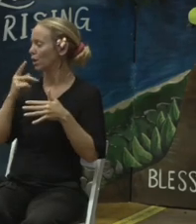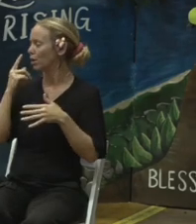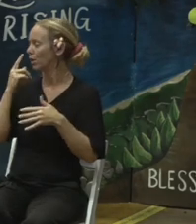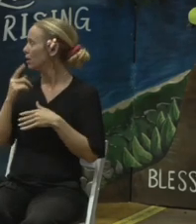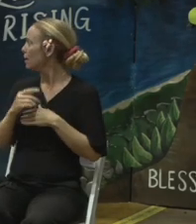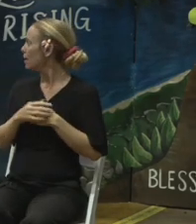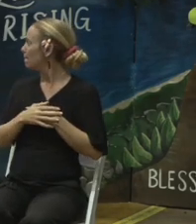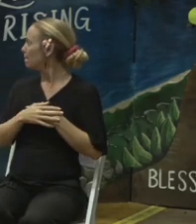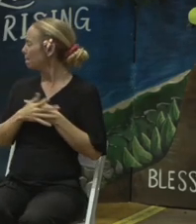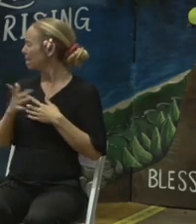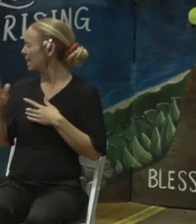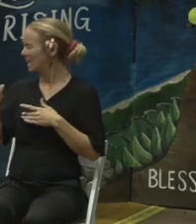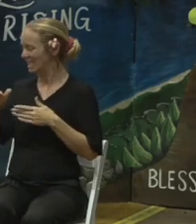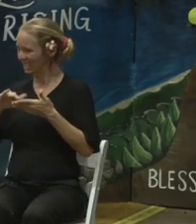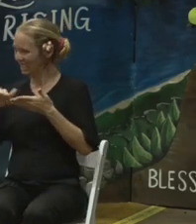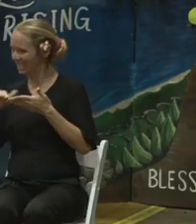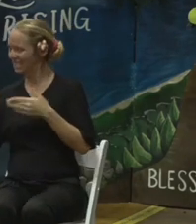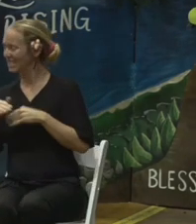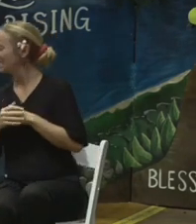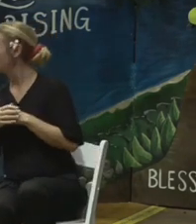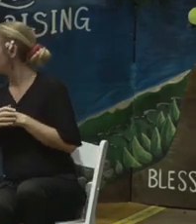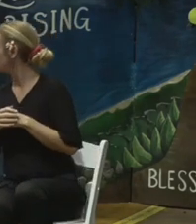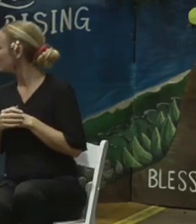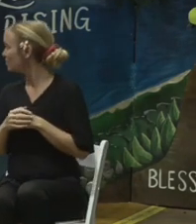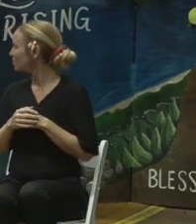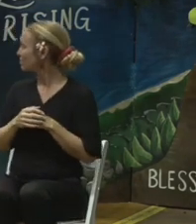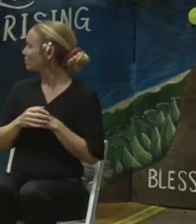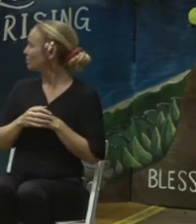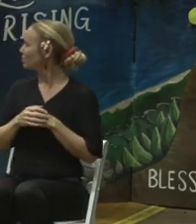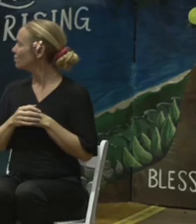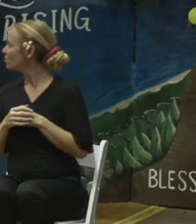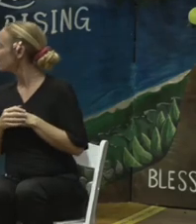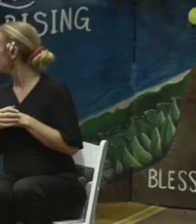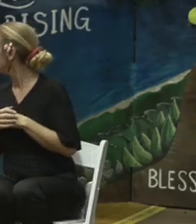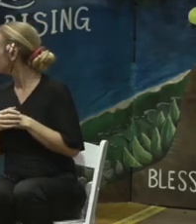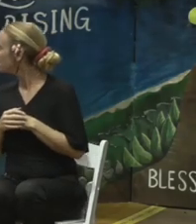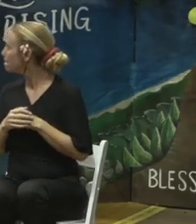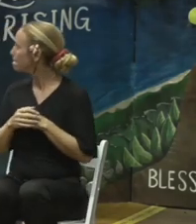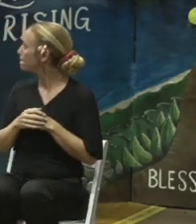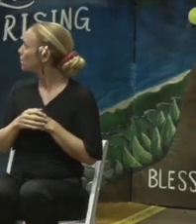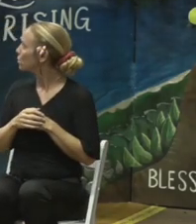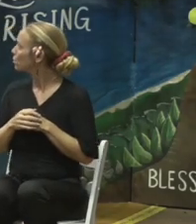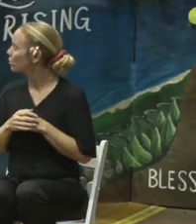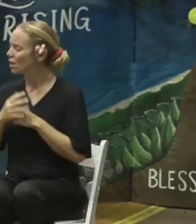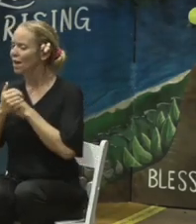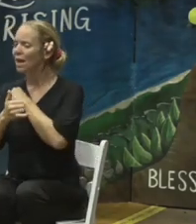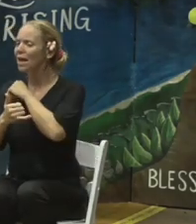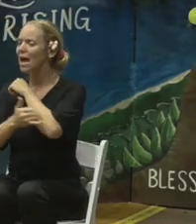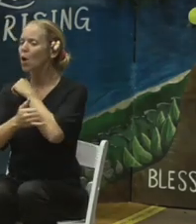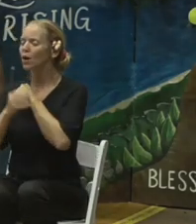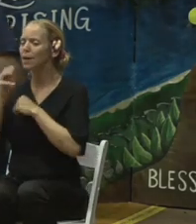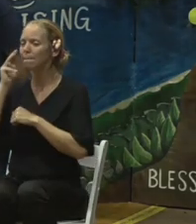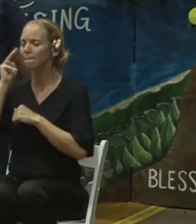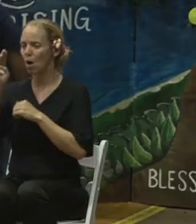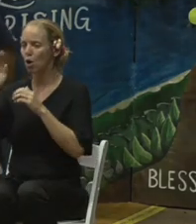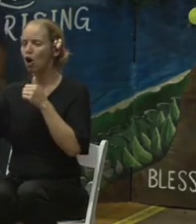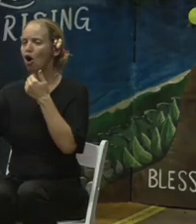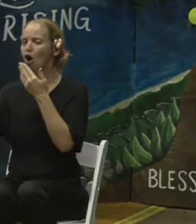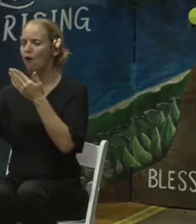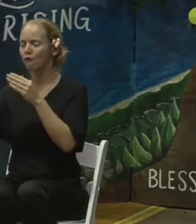Sorry. And offered land at the Oluwalu site. We did go to the BLNR hearing.